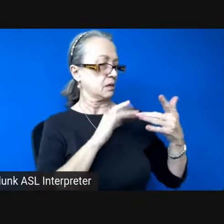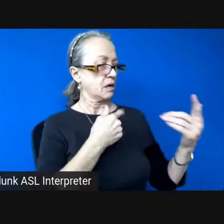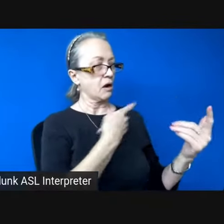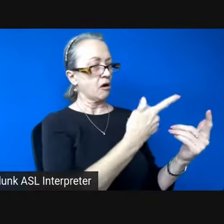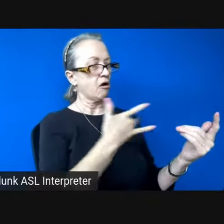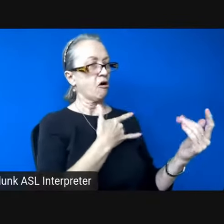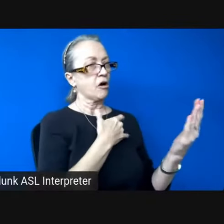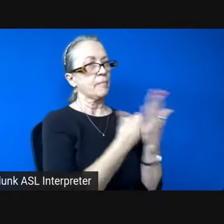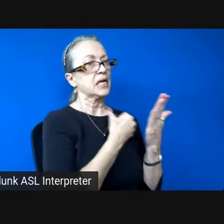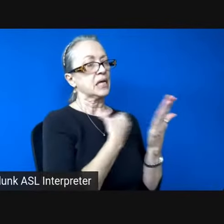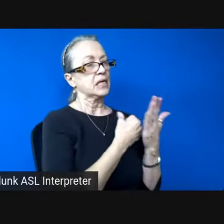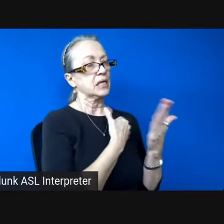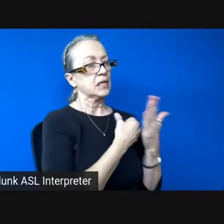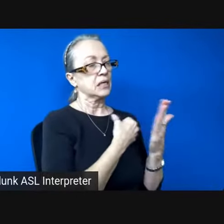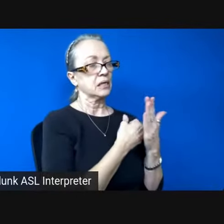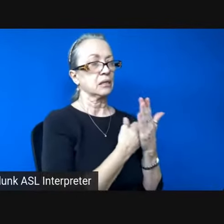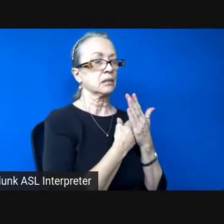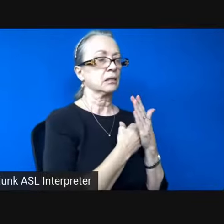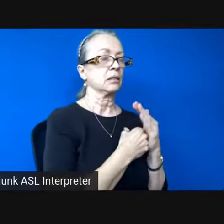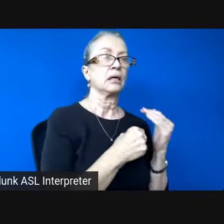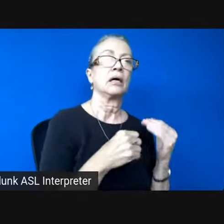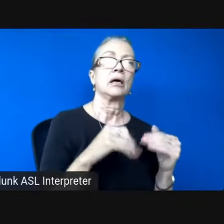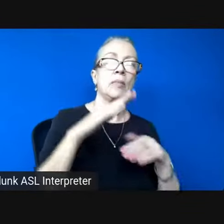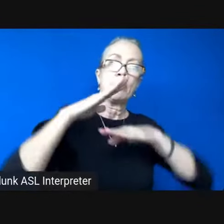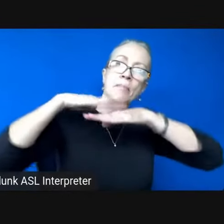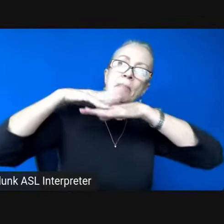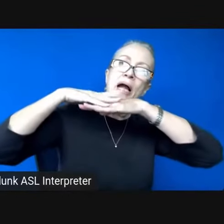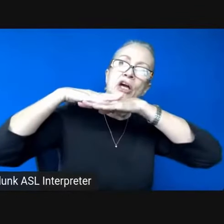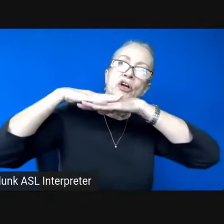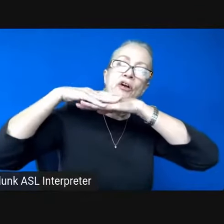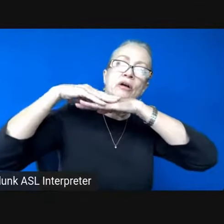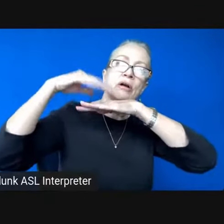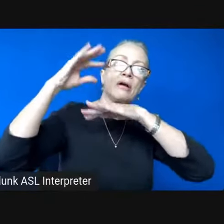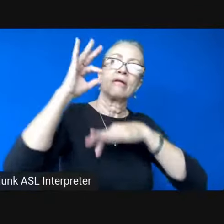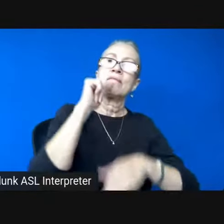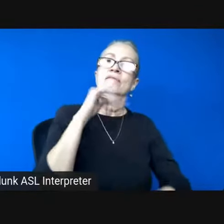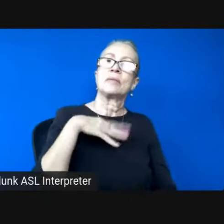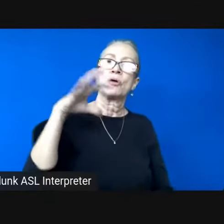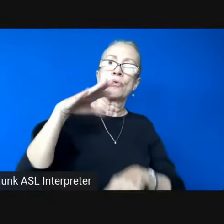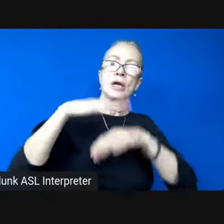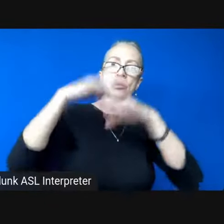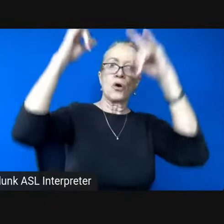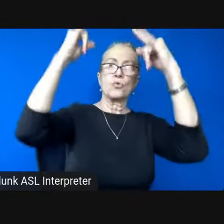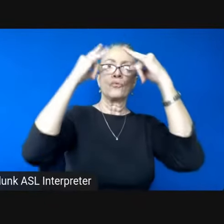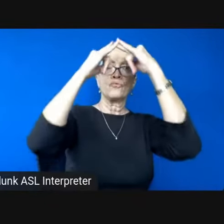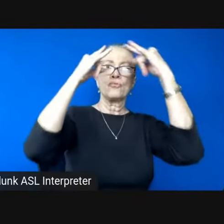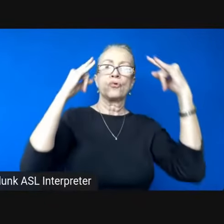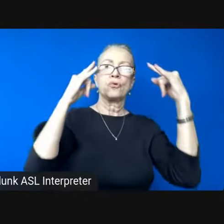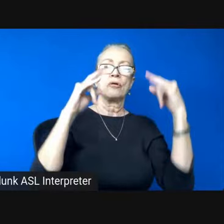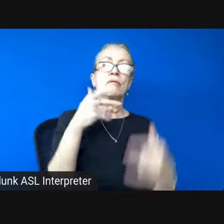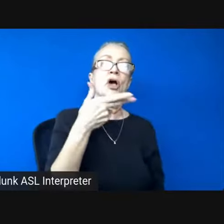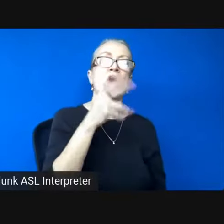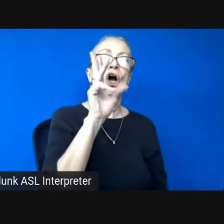patter of female rain on the roof as the hummingbird whirs out